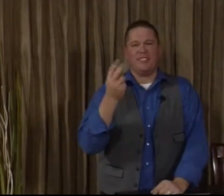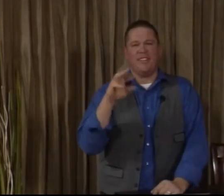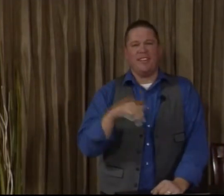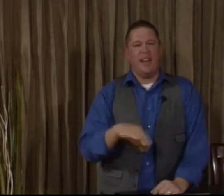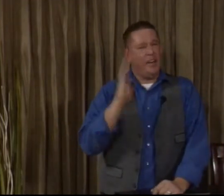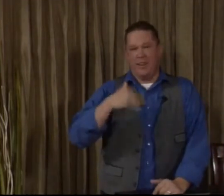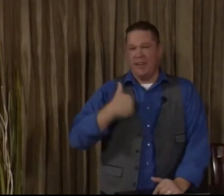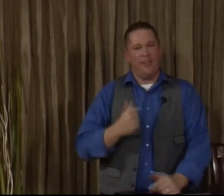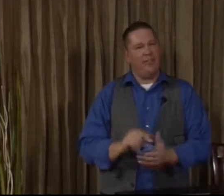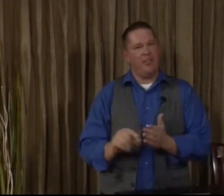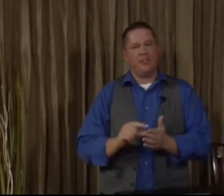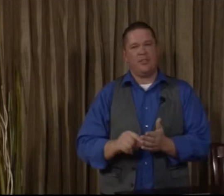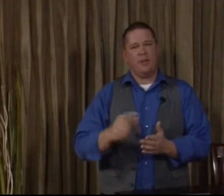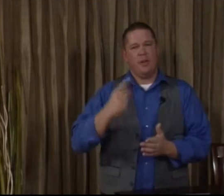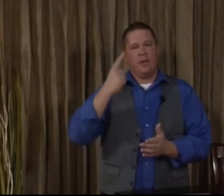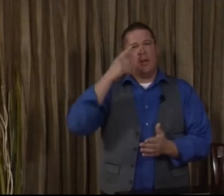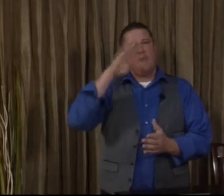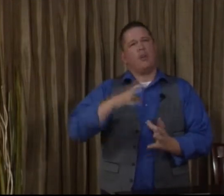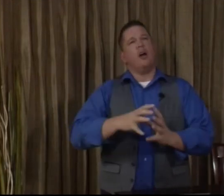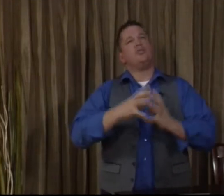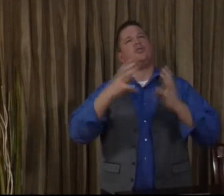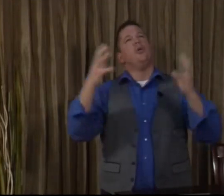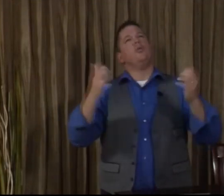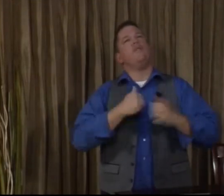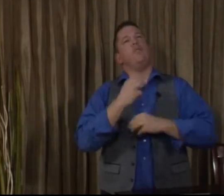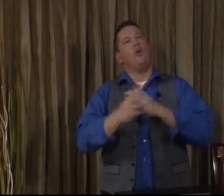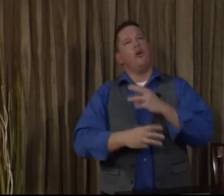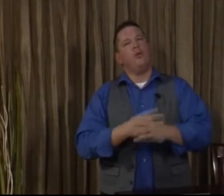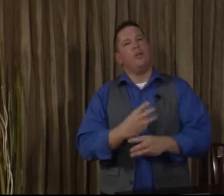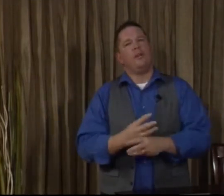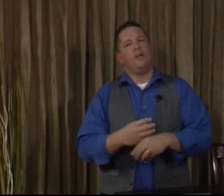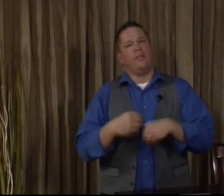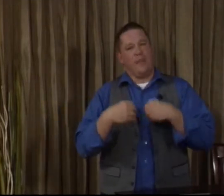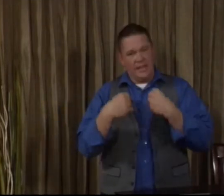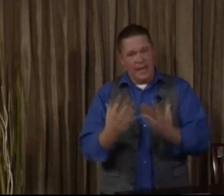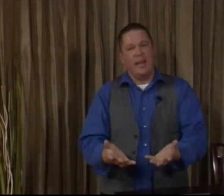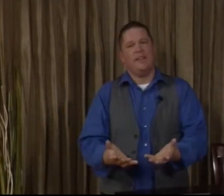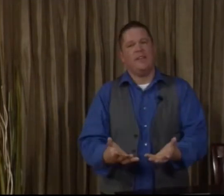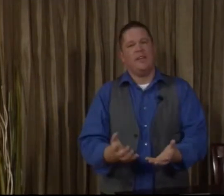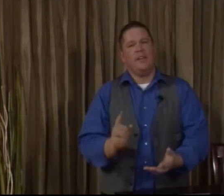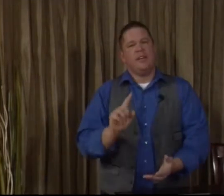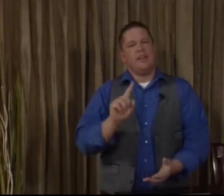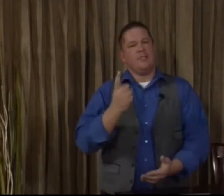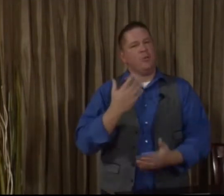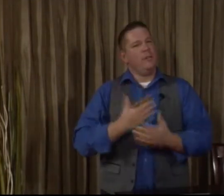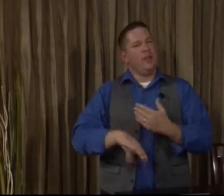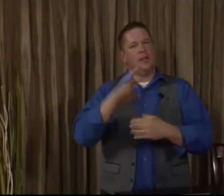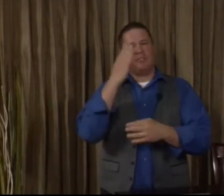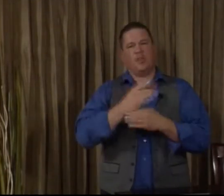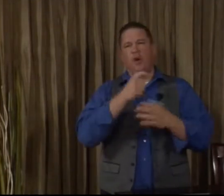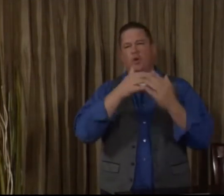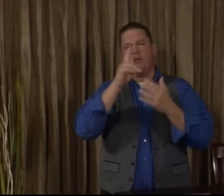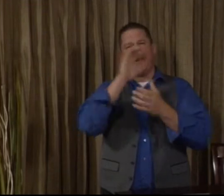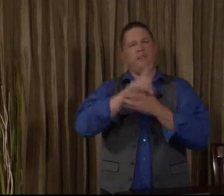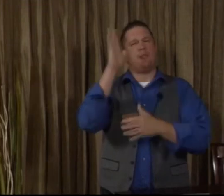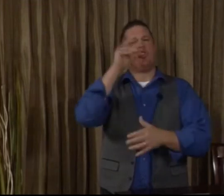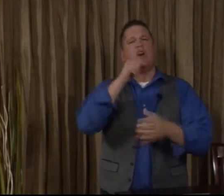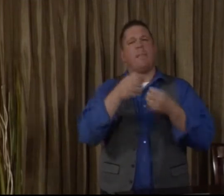16 again? I never get tired of that verse. For God so loved the world that he gave his only begotten son that whosoever believed in him should not